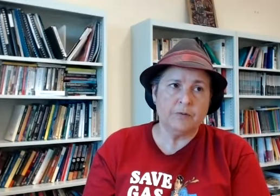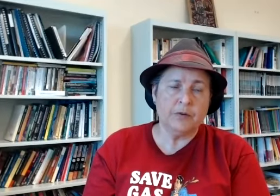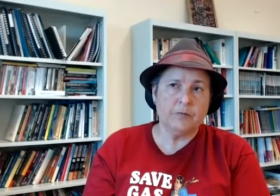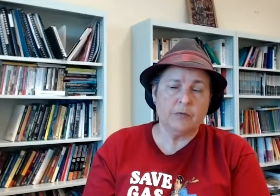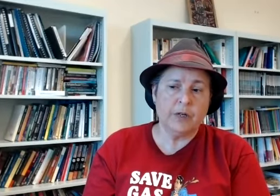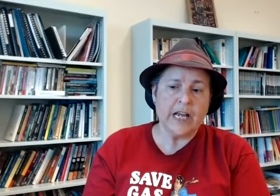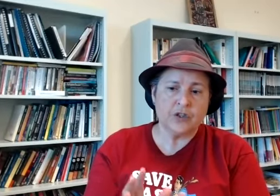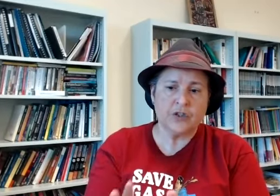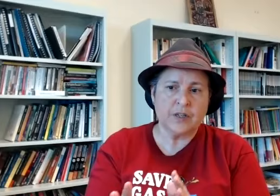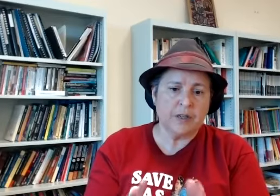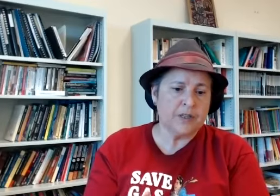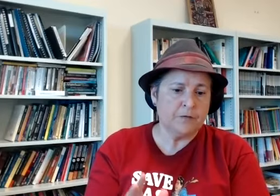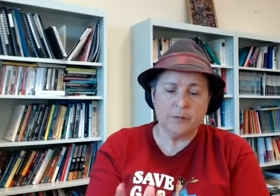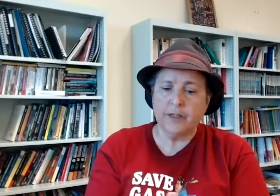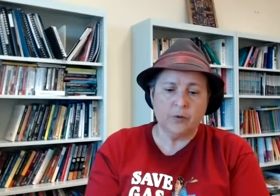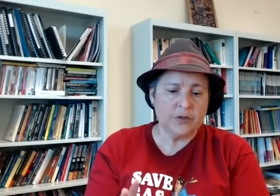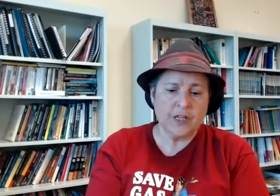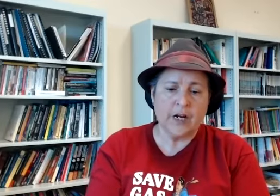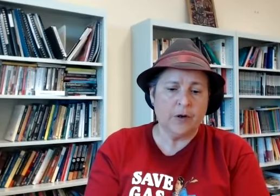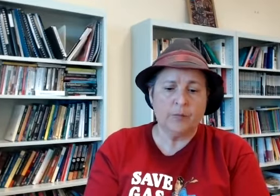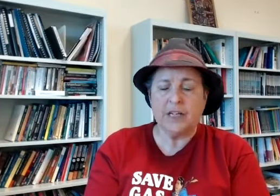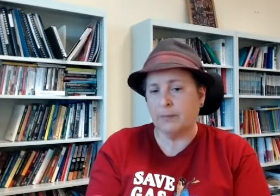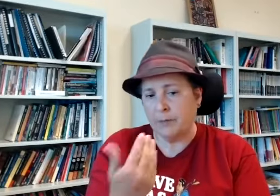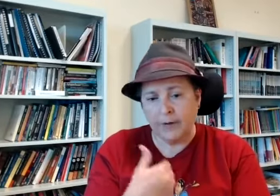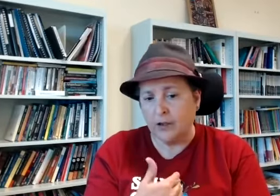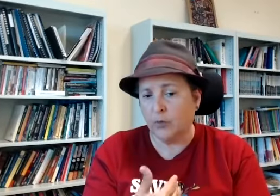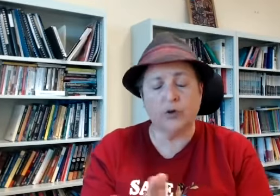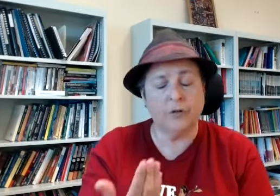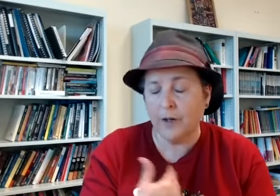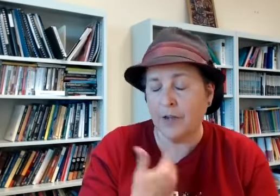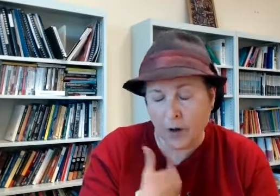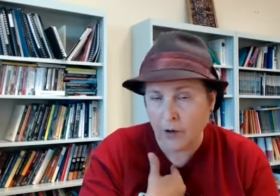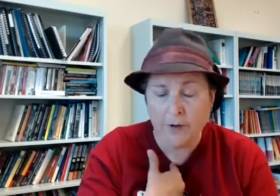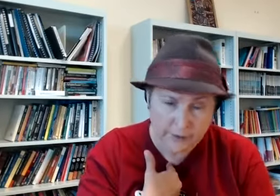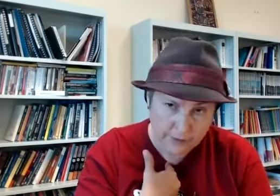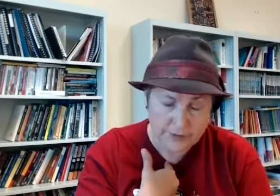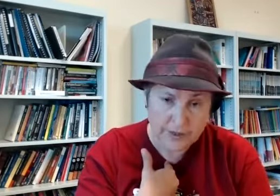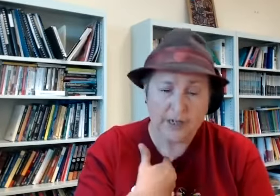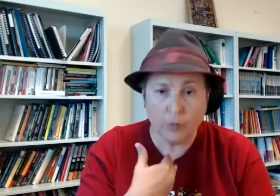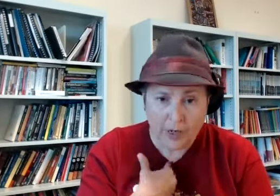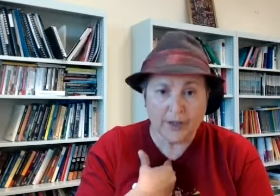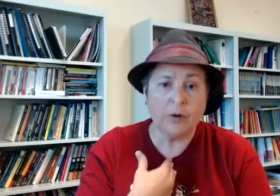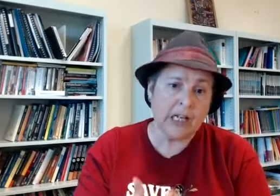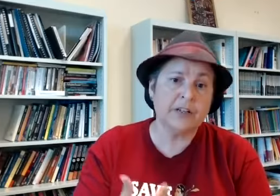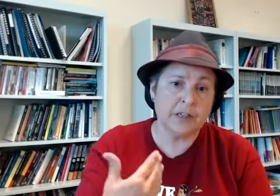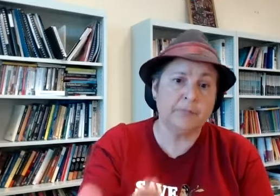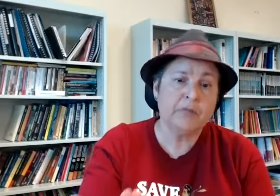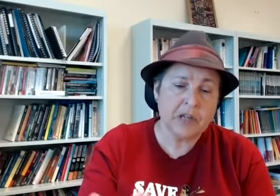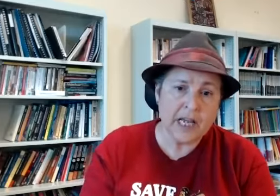reaction to something that's unfamiliar or scary or makes people vulnerable or confront their own values and the way they relate um can